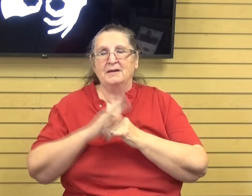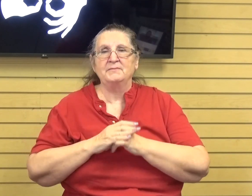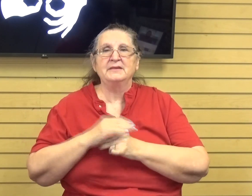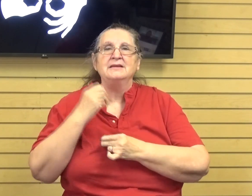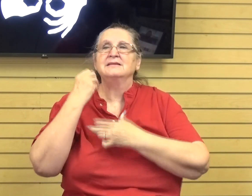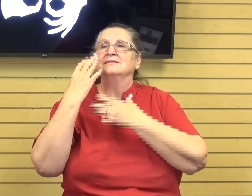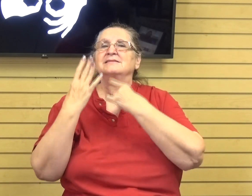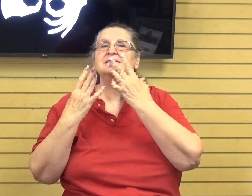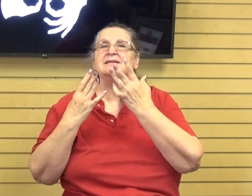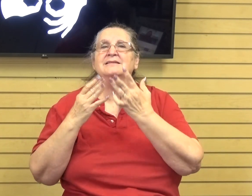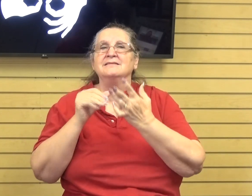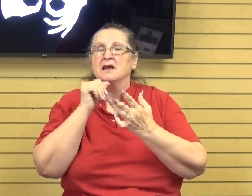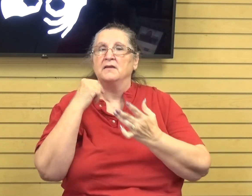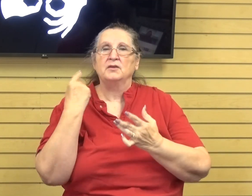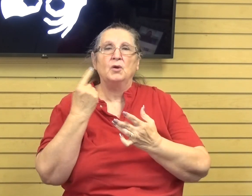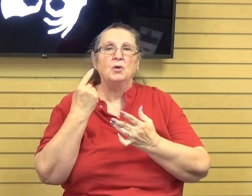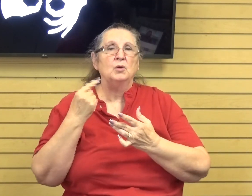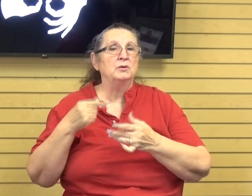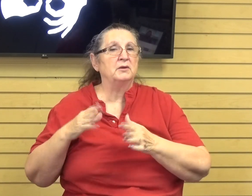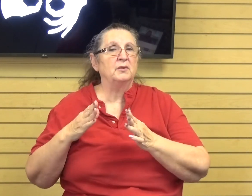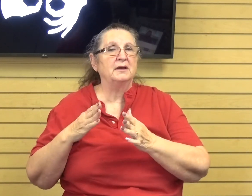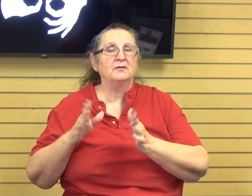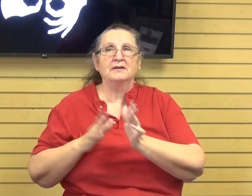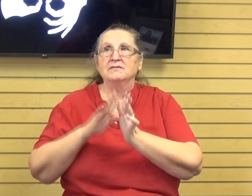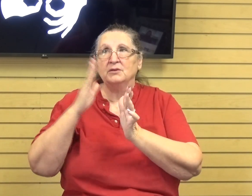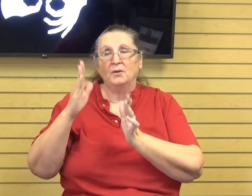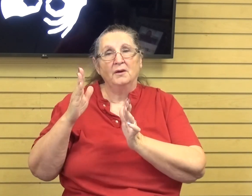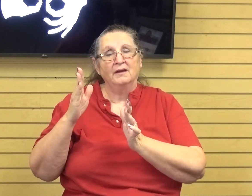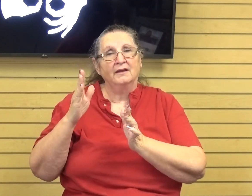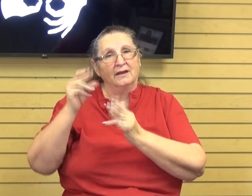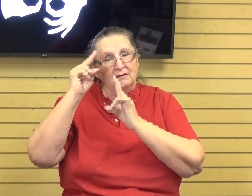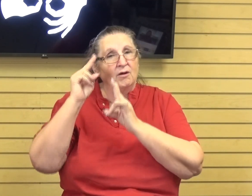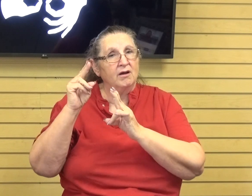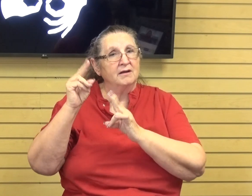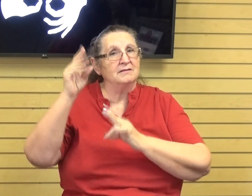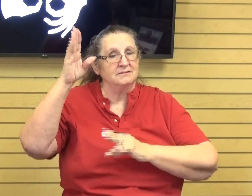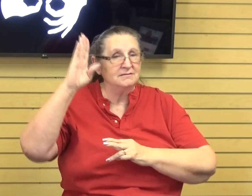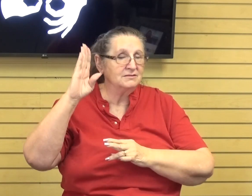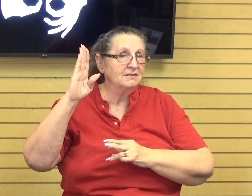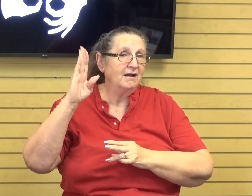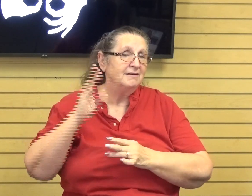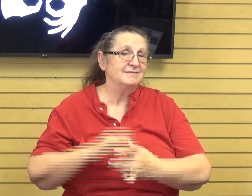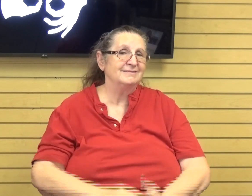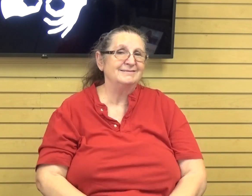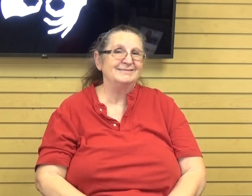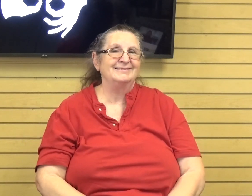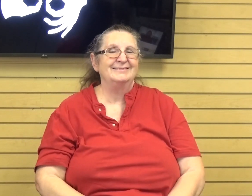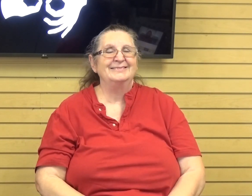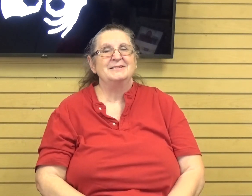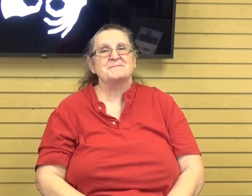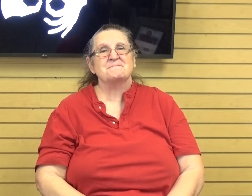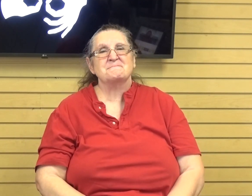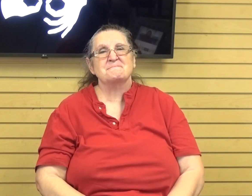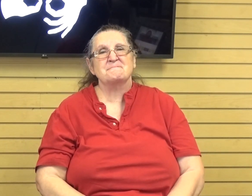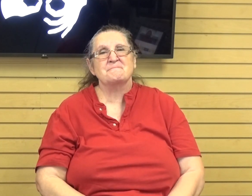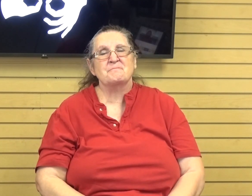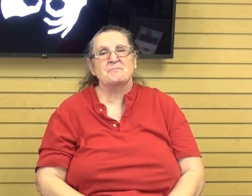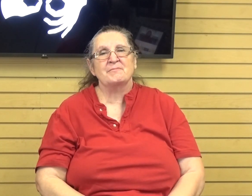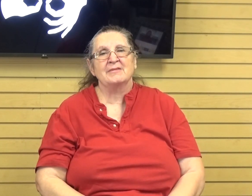isn't the only way that we give glory and honor to worship God. But it should be